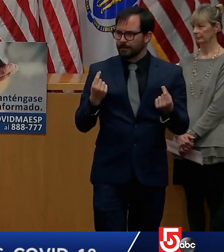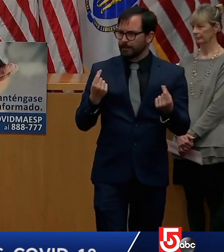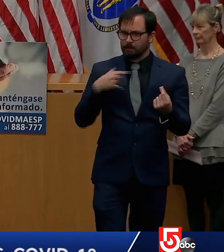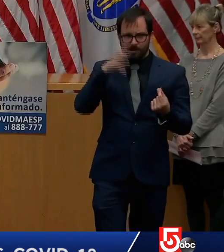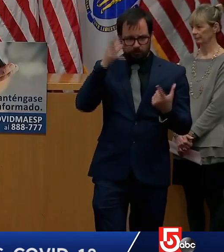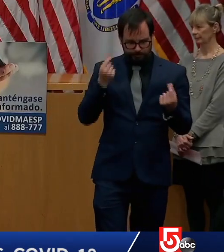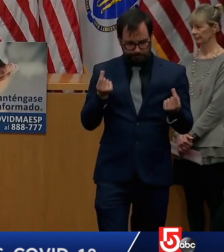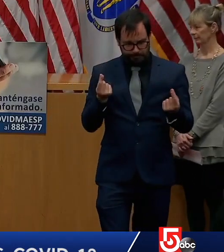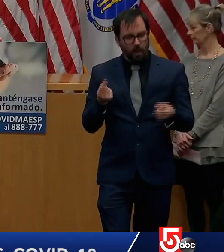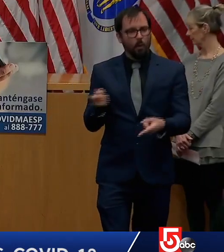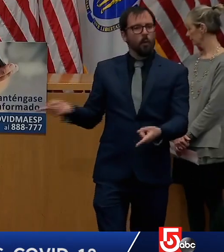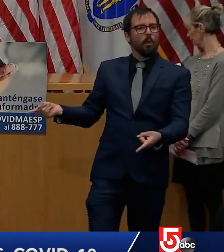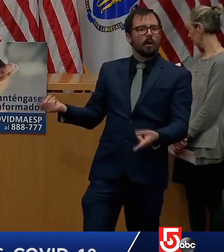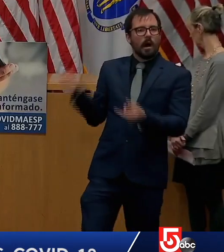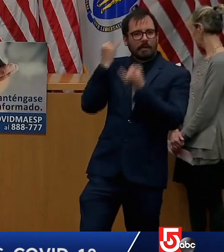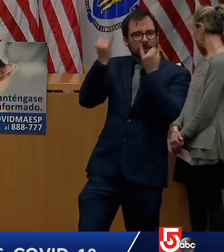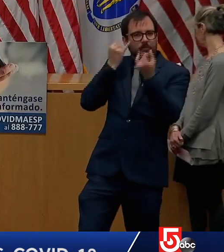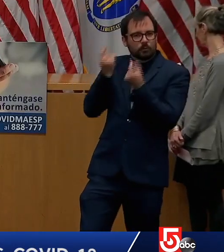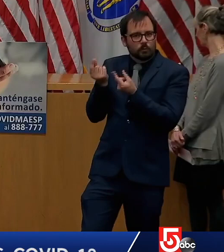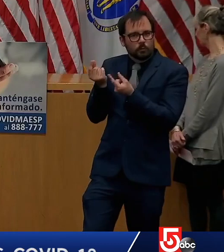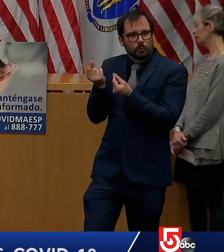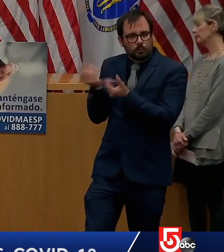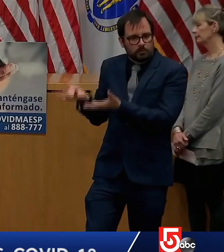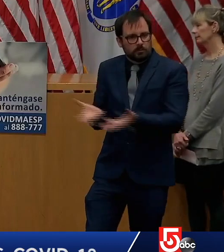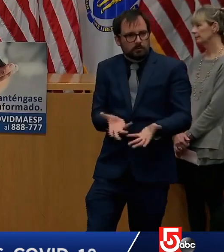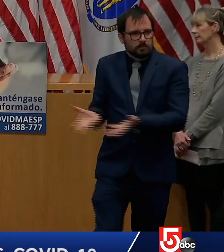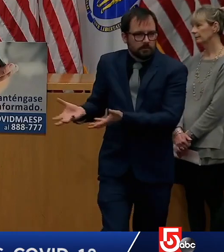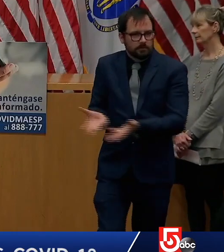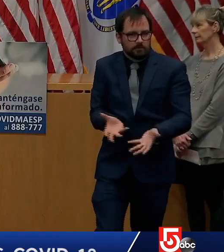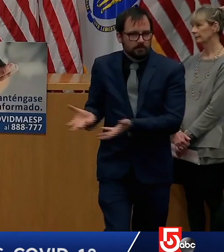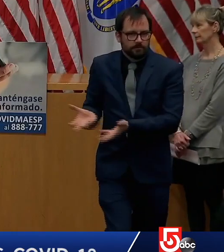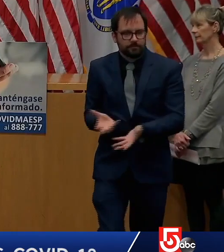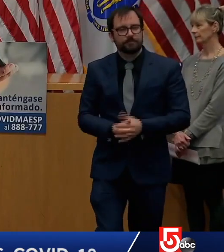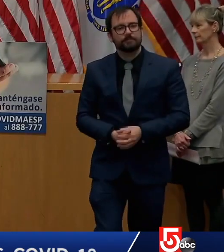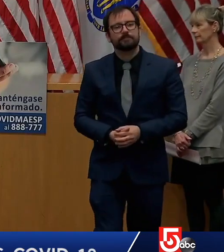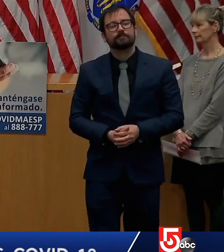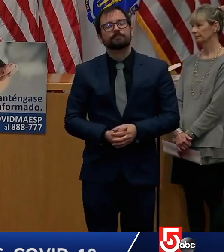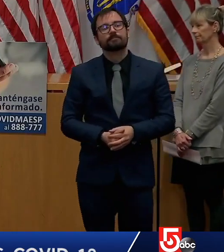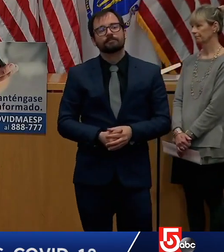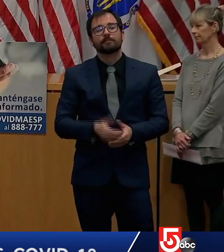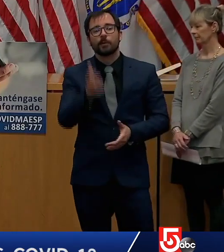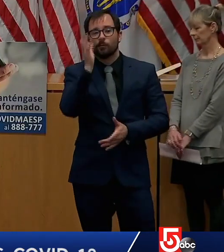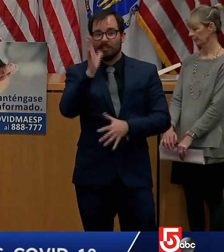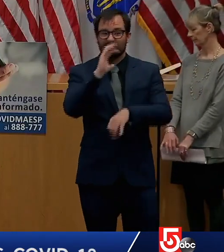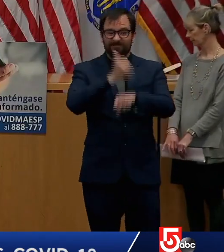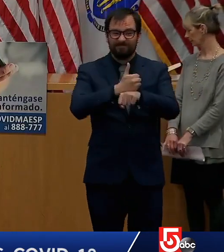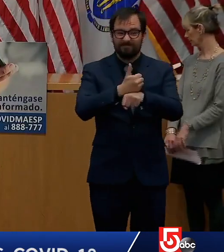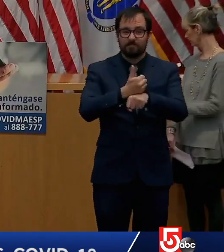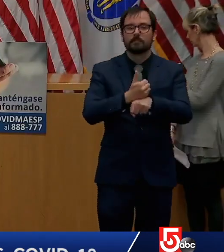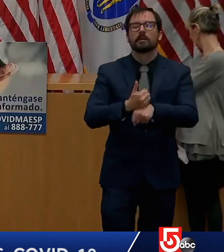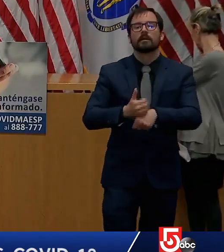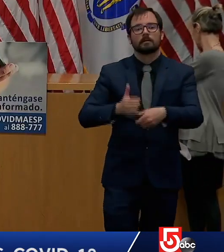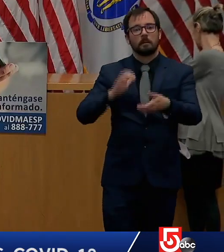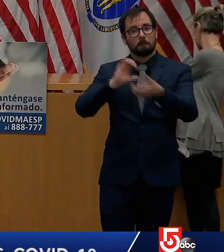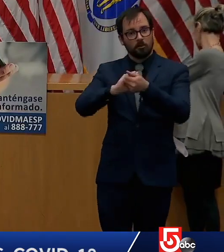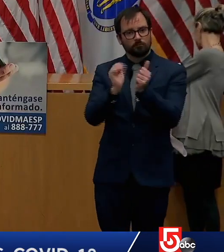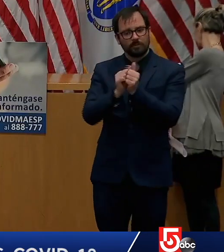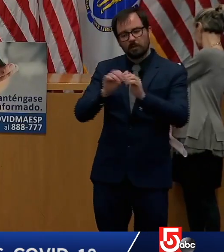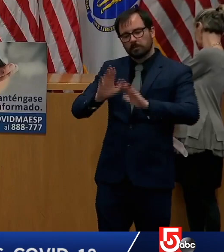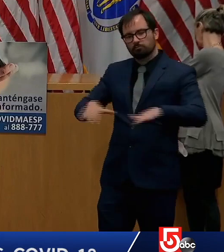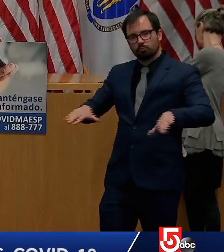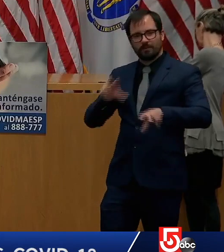launching a partnership with the Children's Investment Fund, creating resources that apply the business opportunities